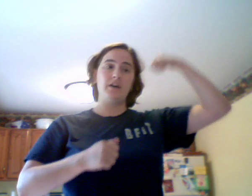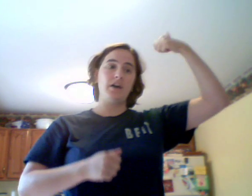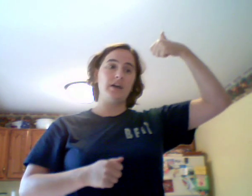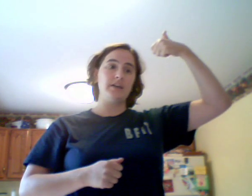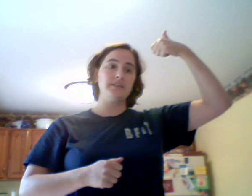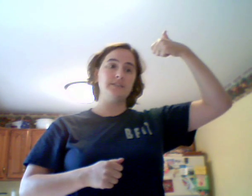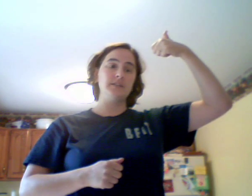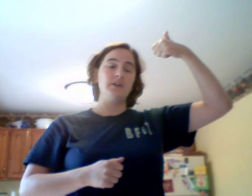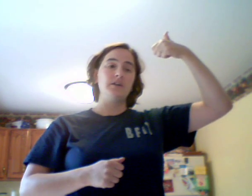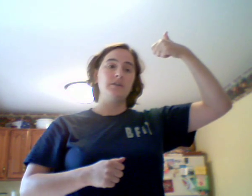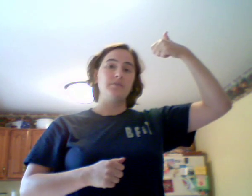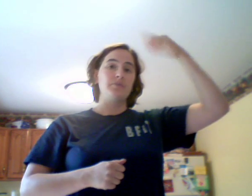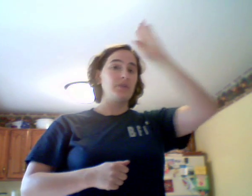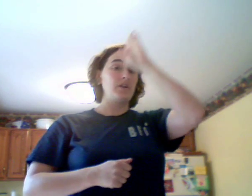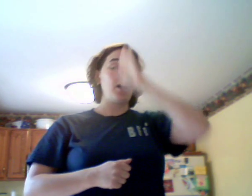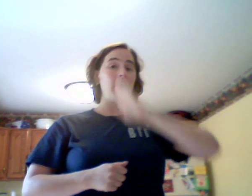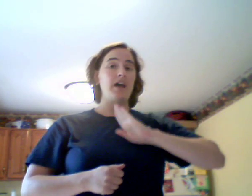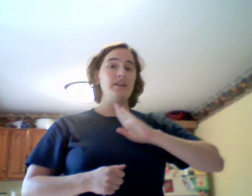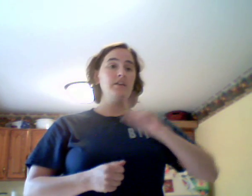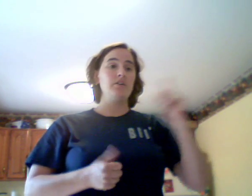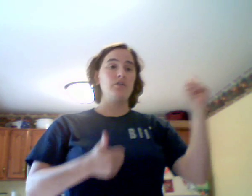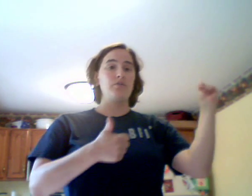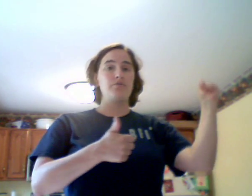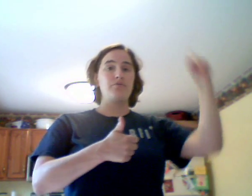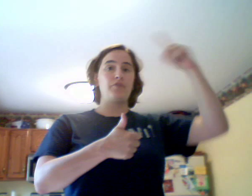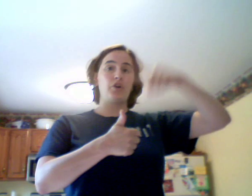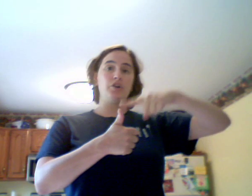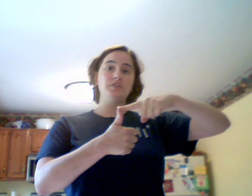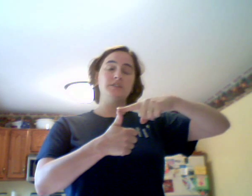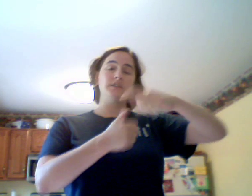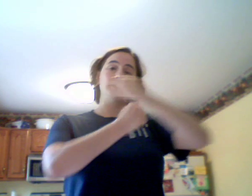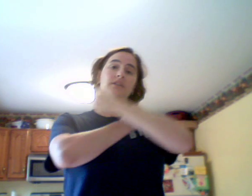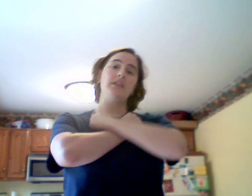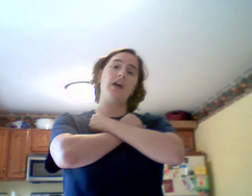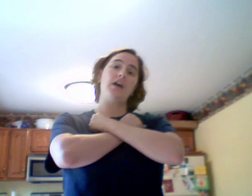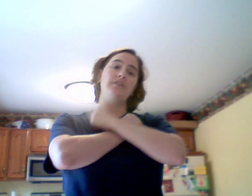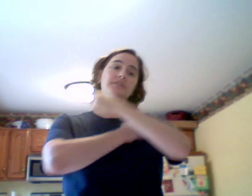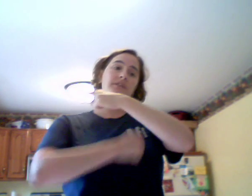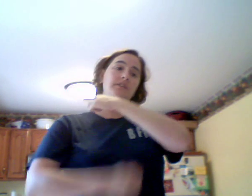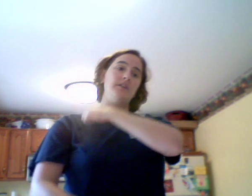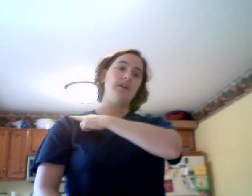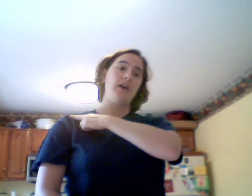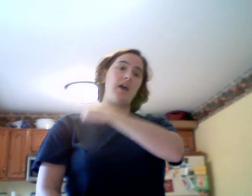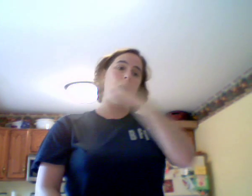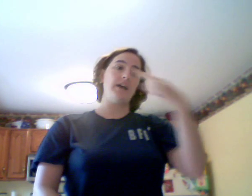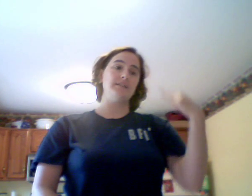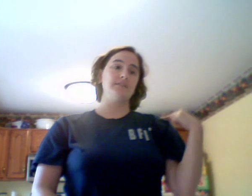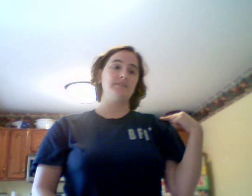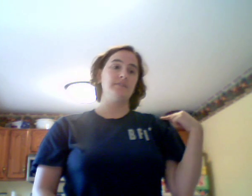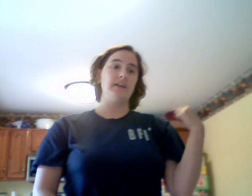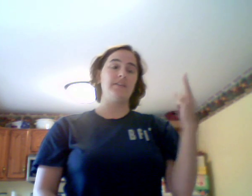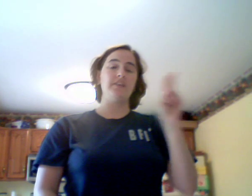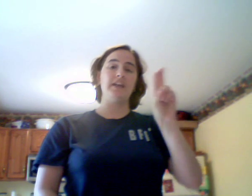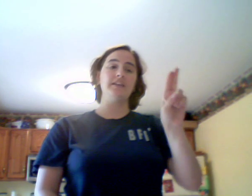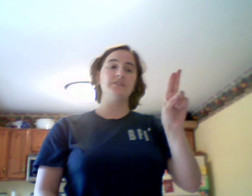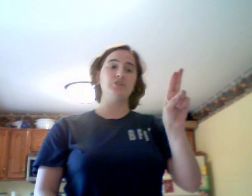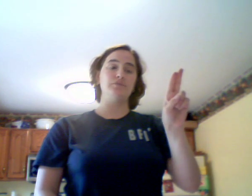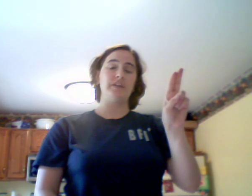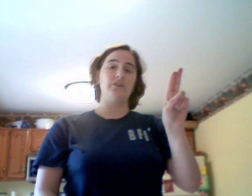God first loved us. And at the end, it's two fingers.